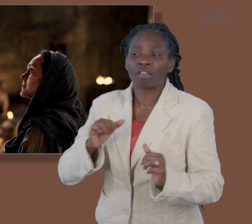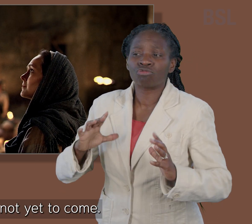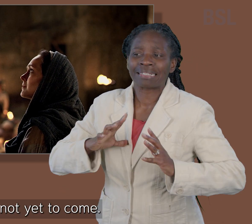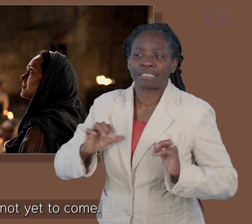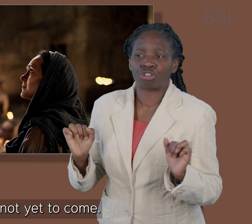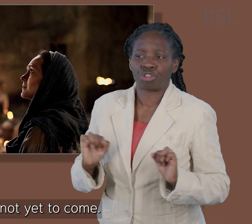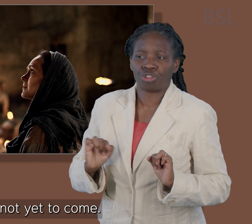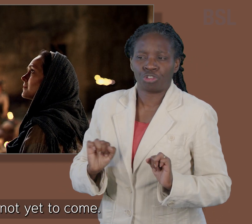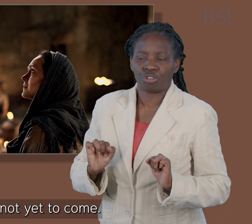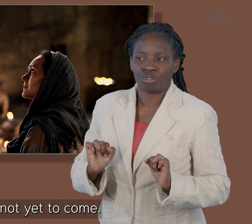For mine hour is not yet come